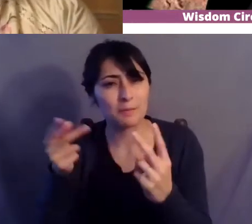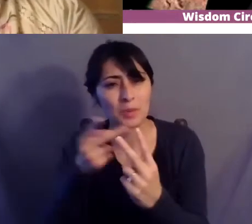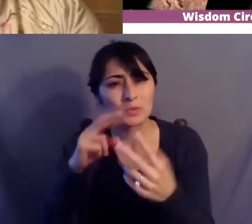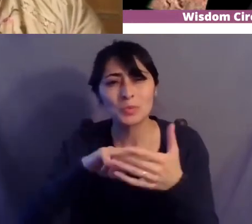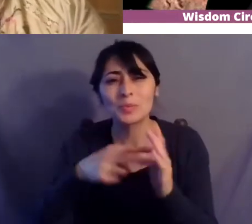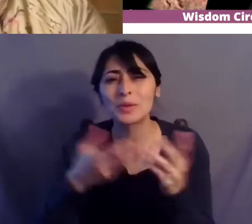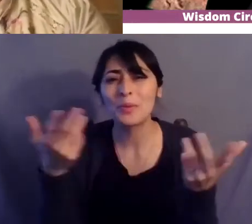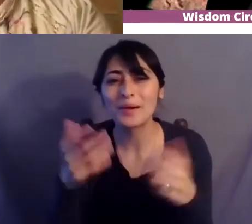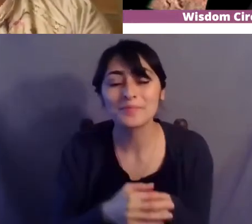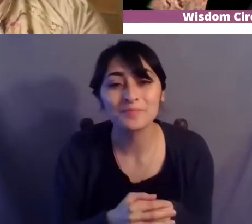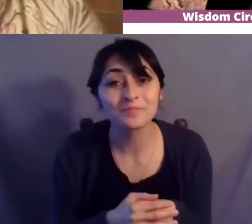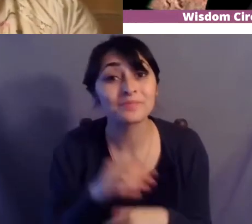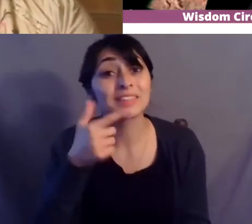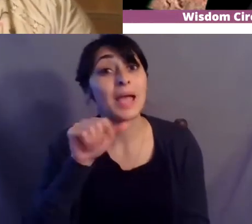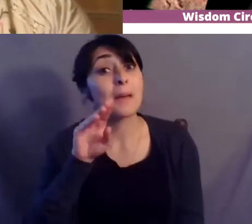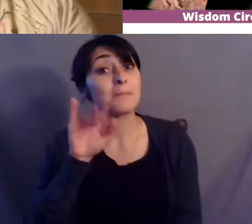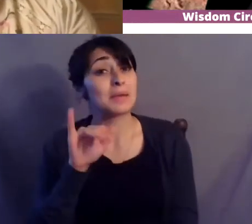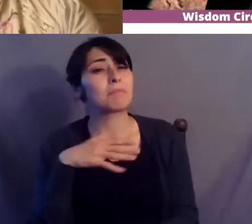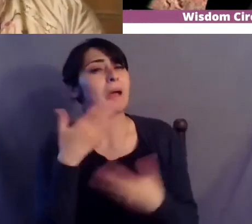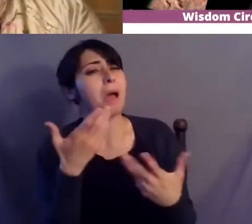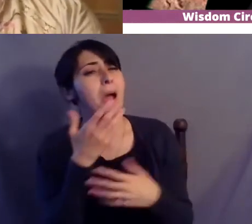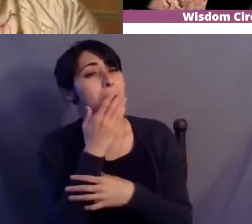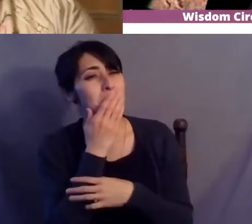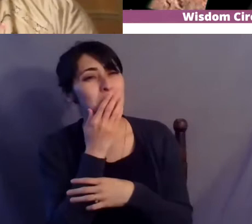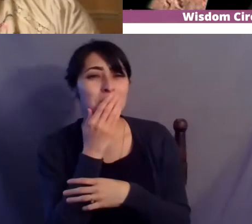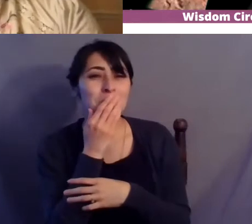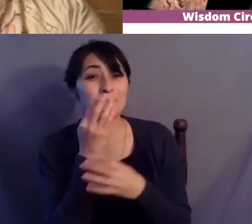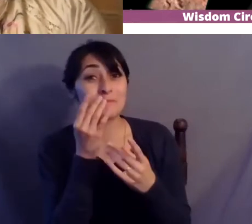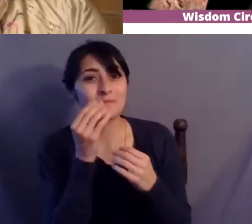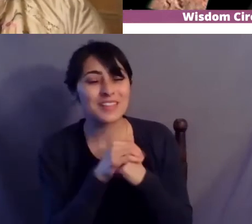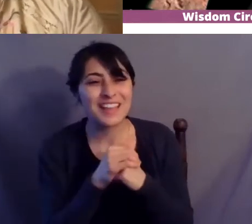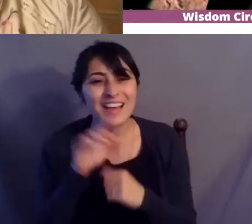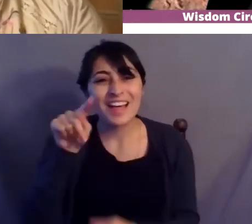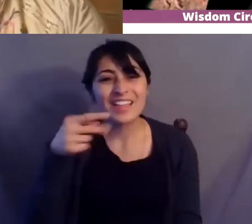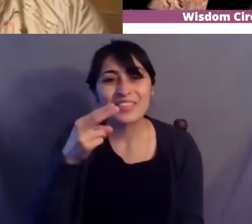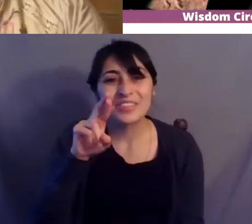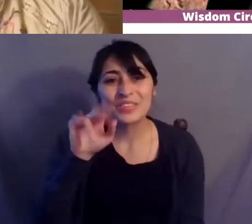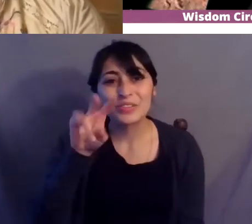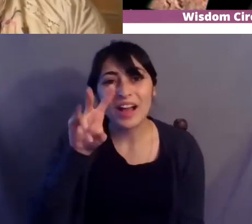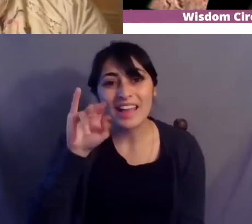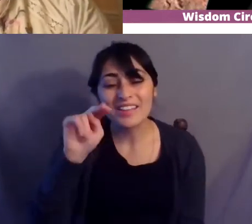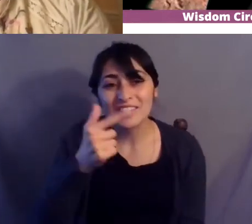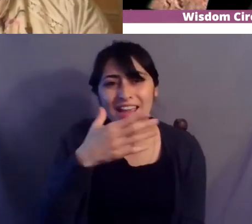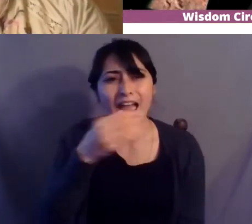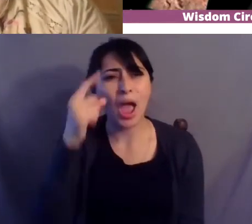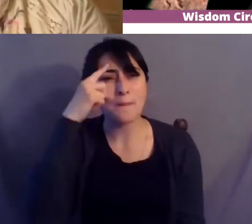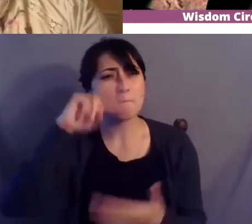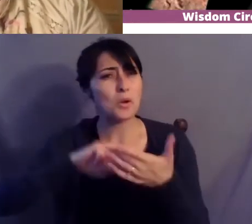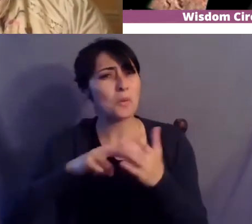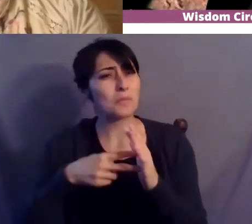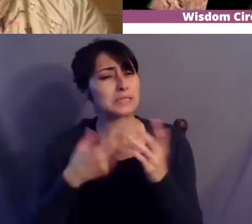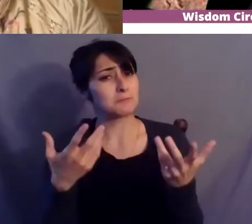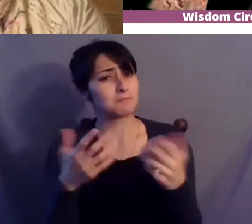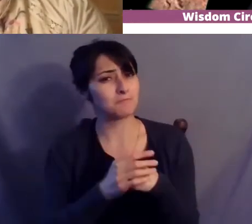thriving in purpose what a what a powerful thought and a theme and i think it means